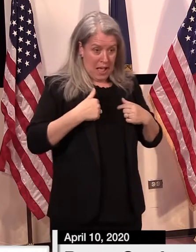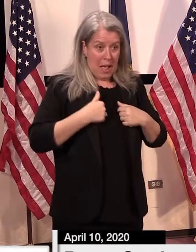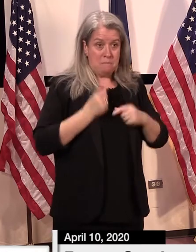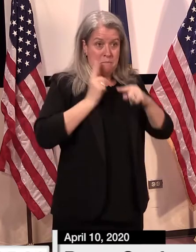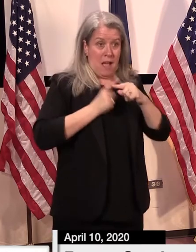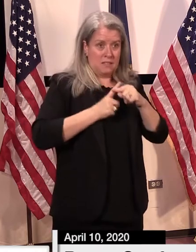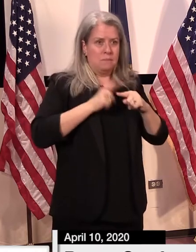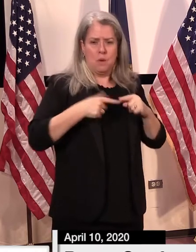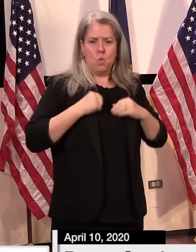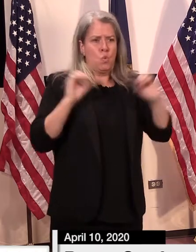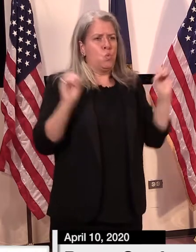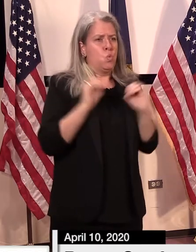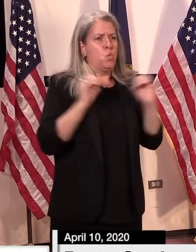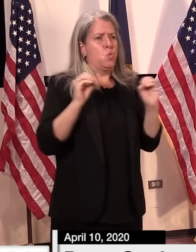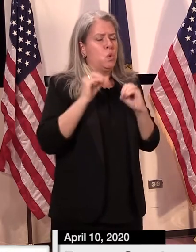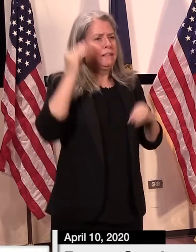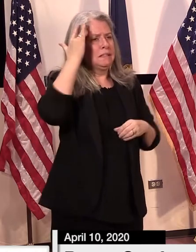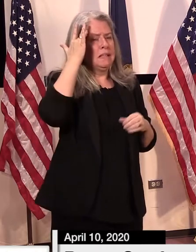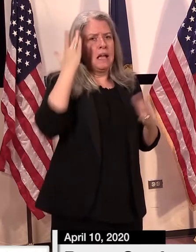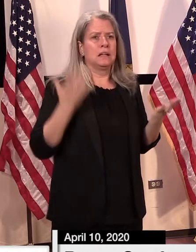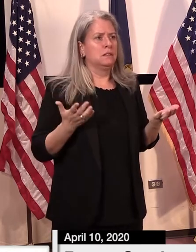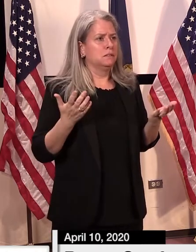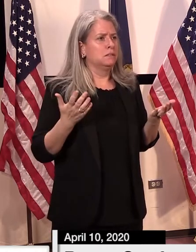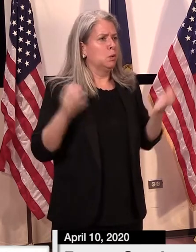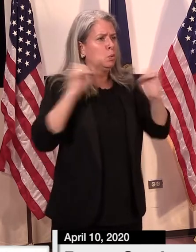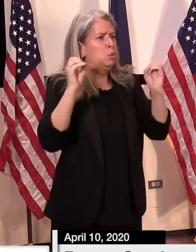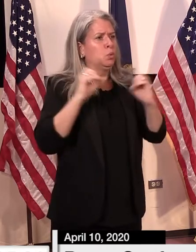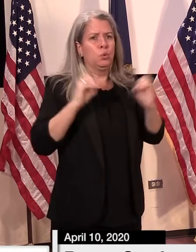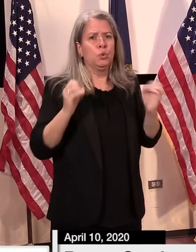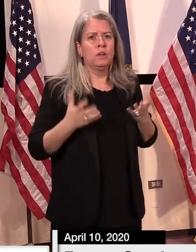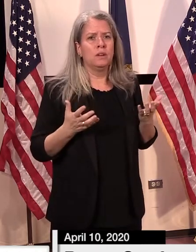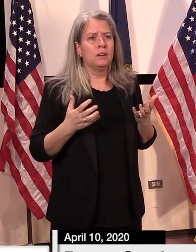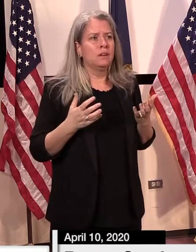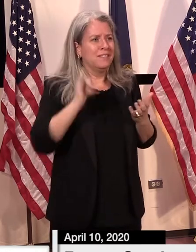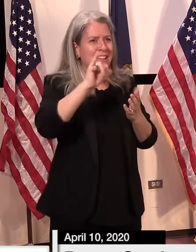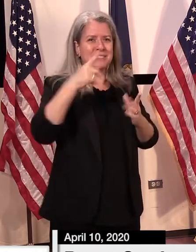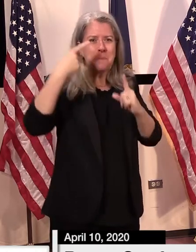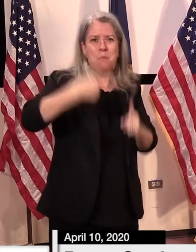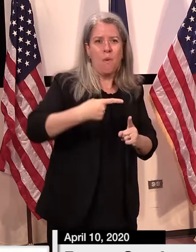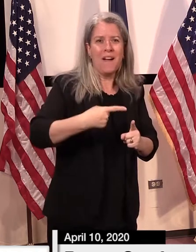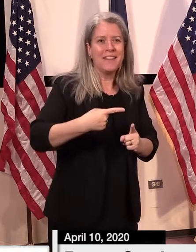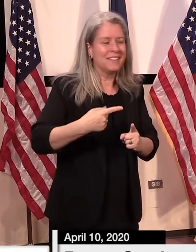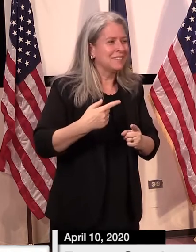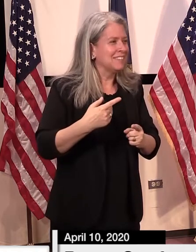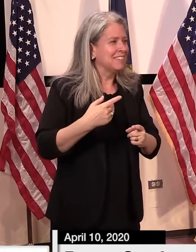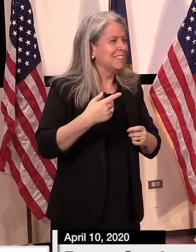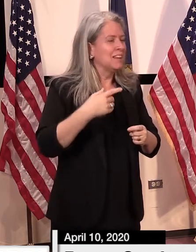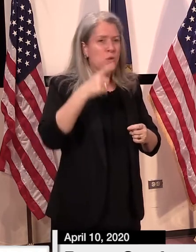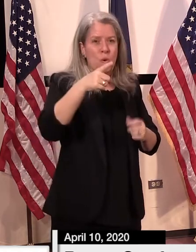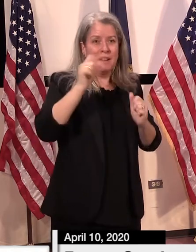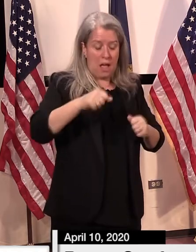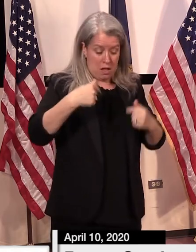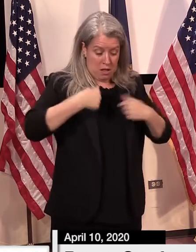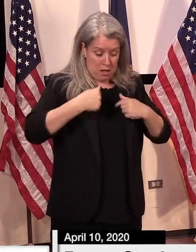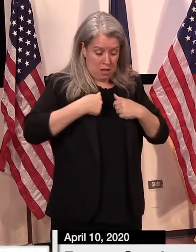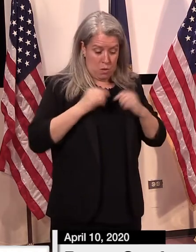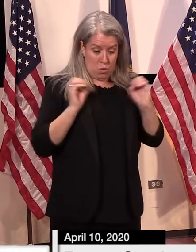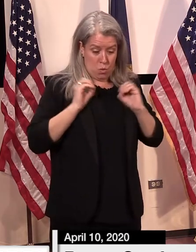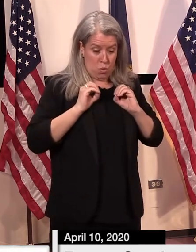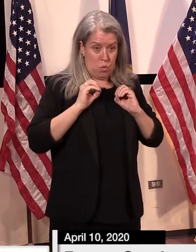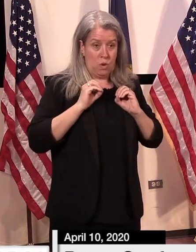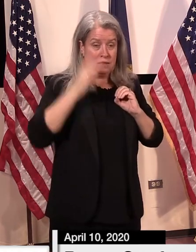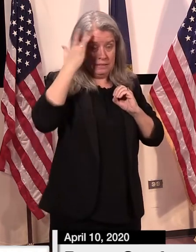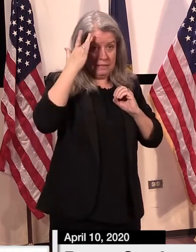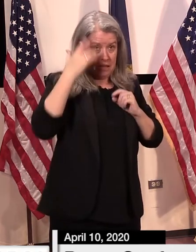This is known to be a condition that one person can spread to perhaps two to two-and-a-half people